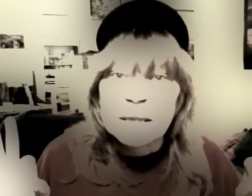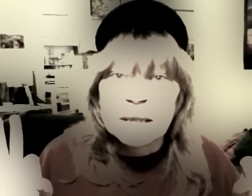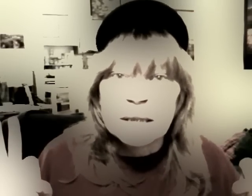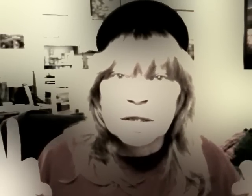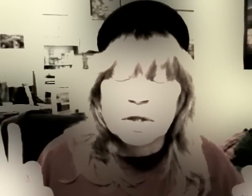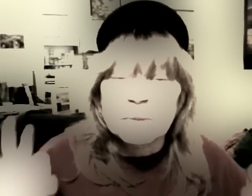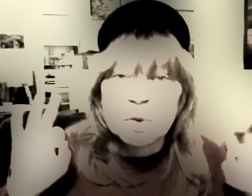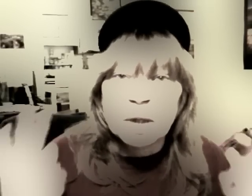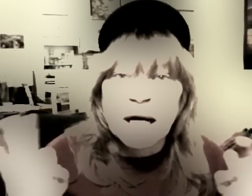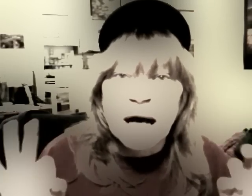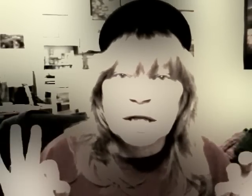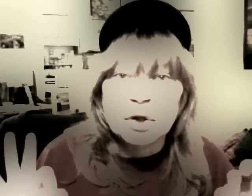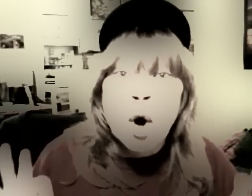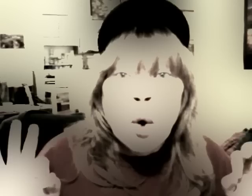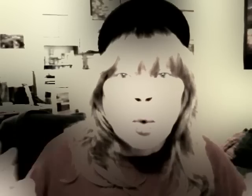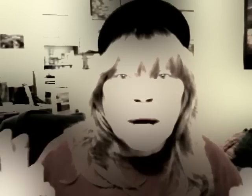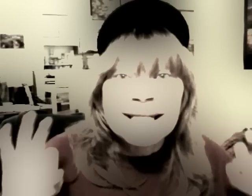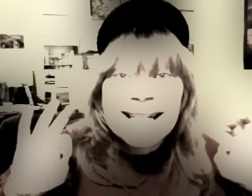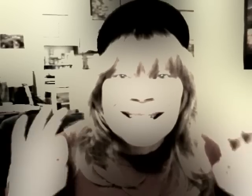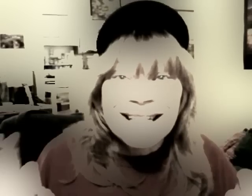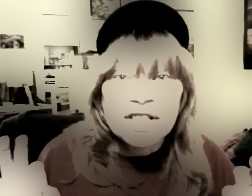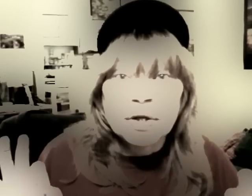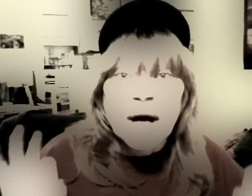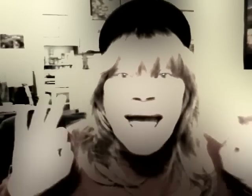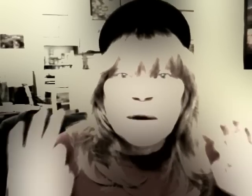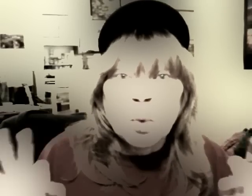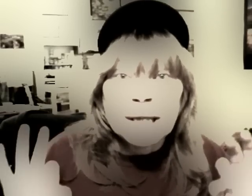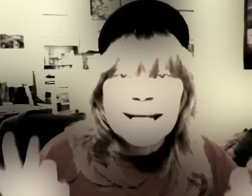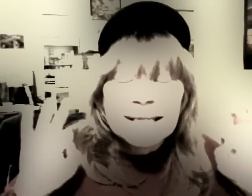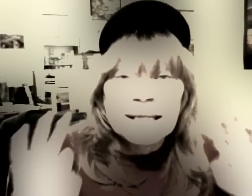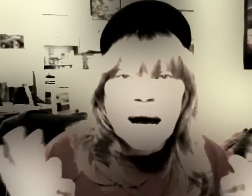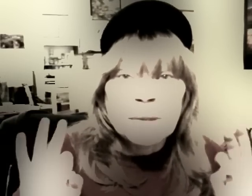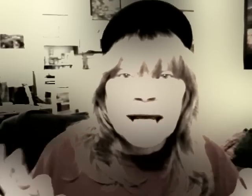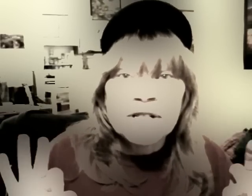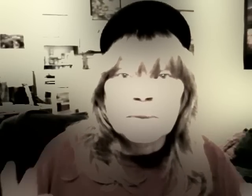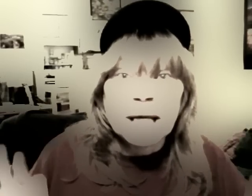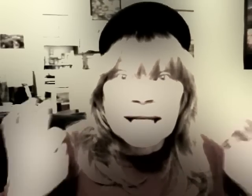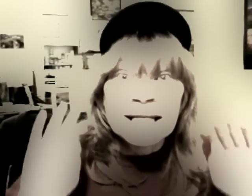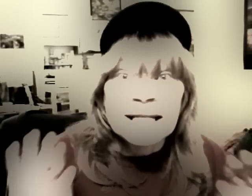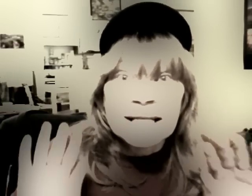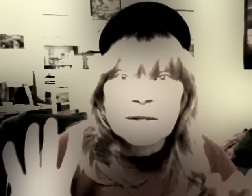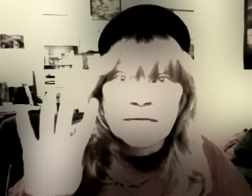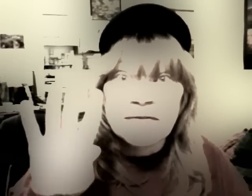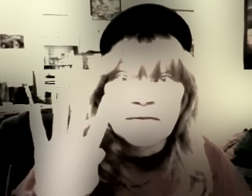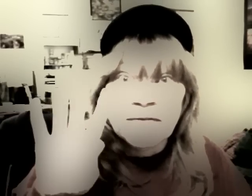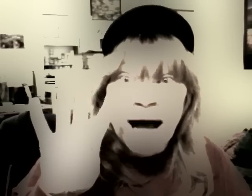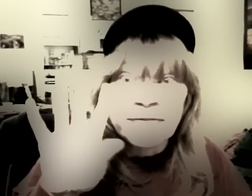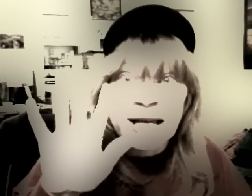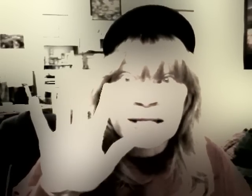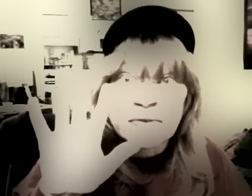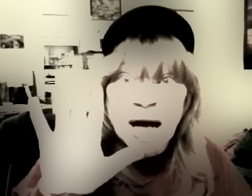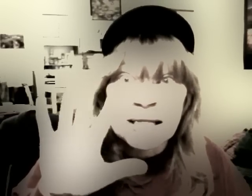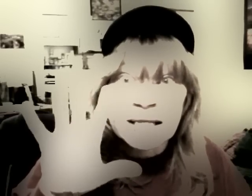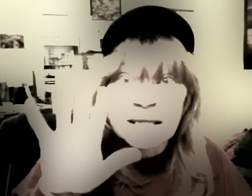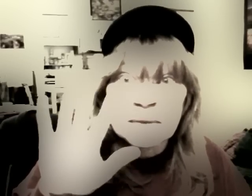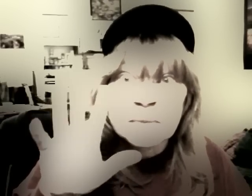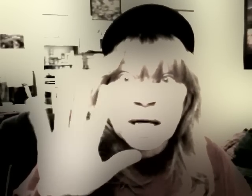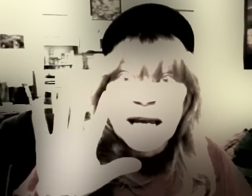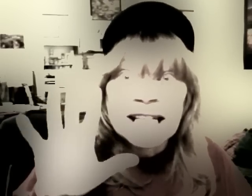decision between God and you, what teacher and what denomination, because this five things of God's system, it